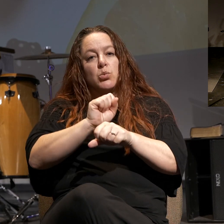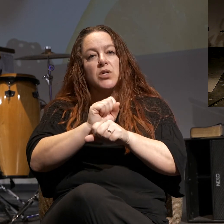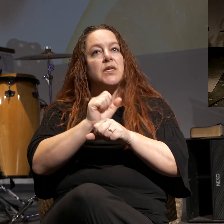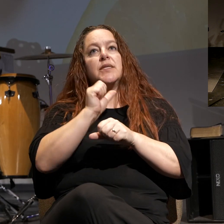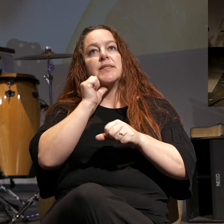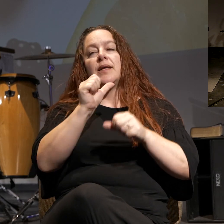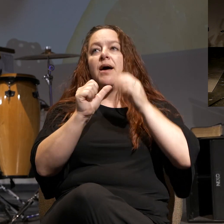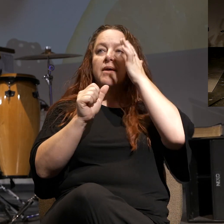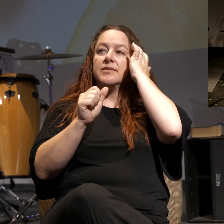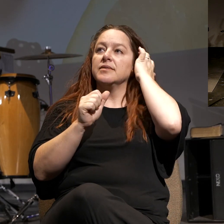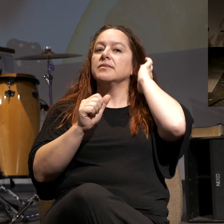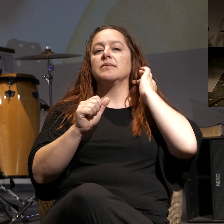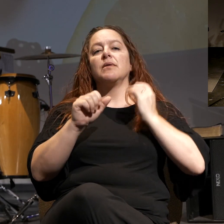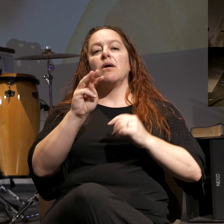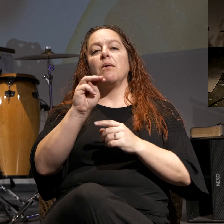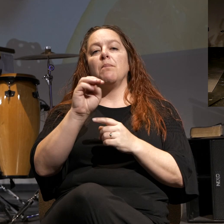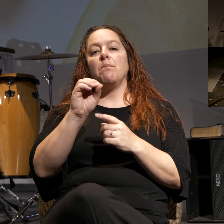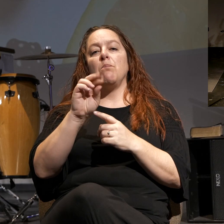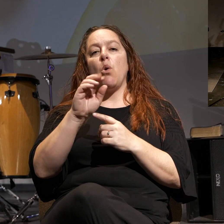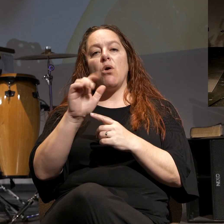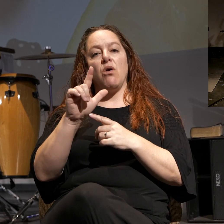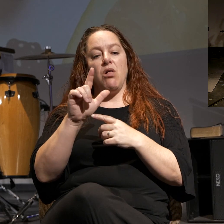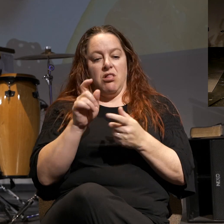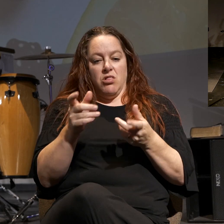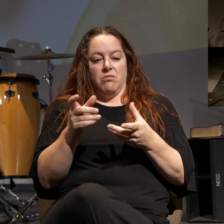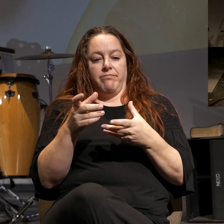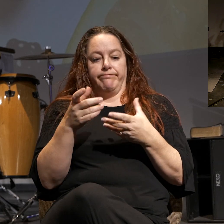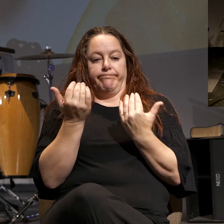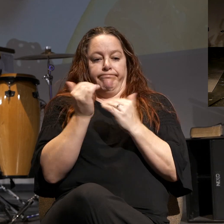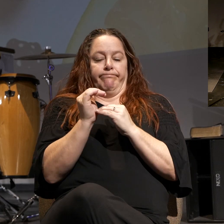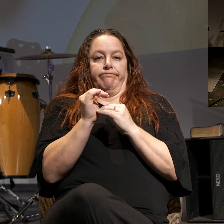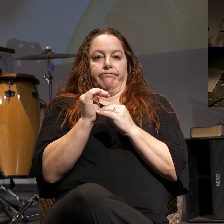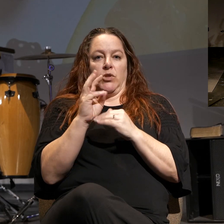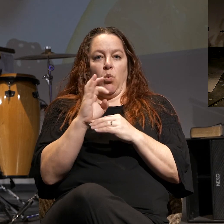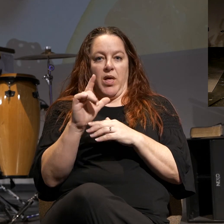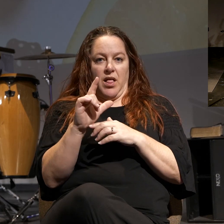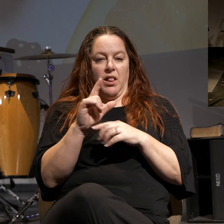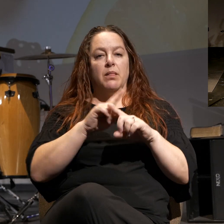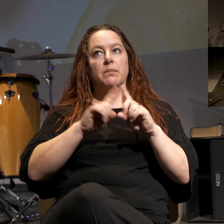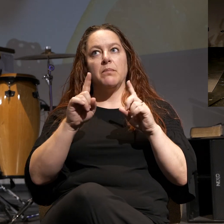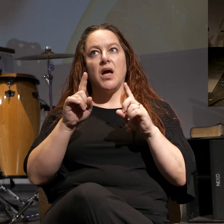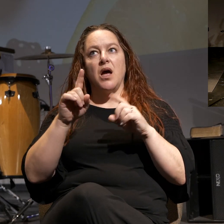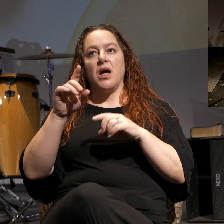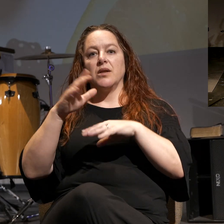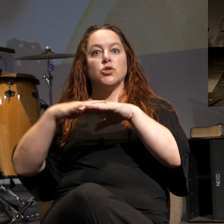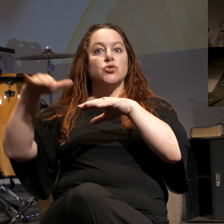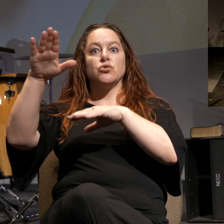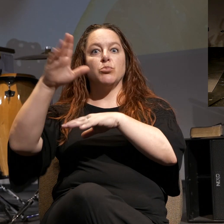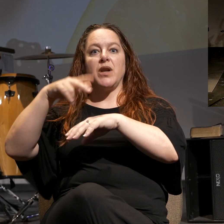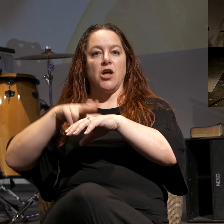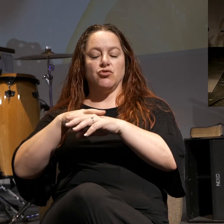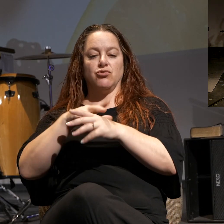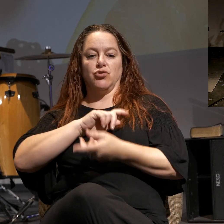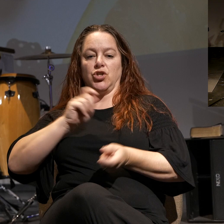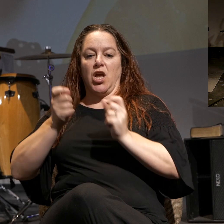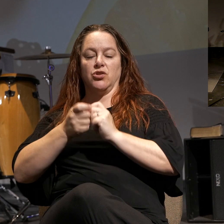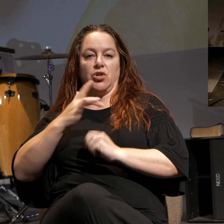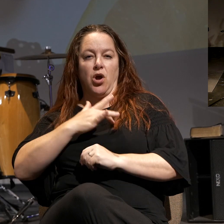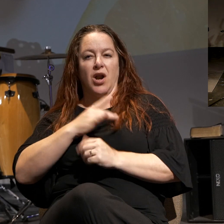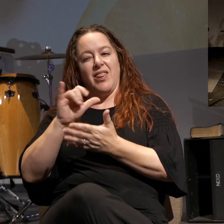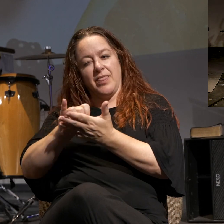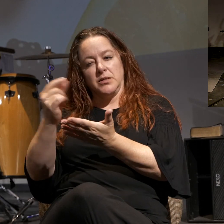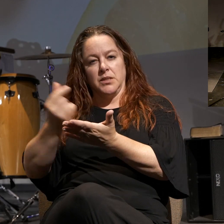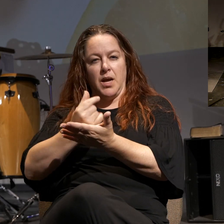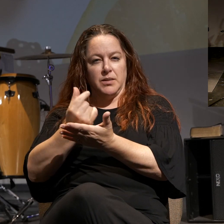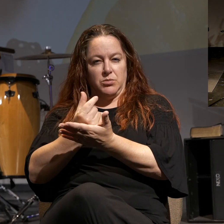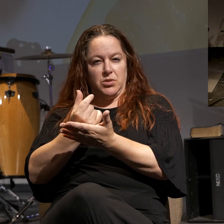a morally restrained will, but it is a supernaturally transformed heart. When you think of the gospel, that's what's going